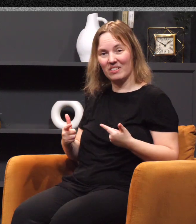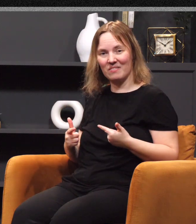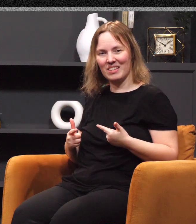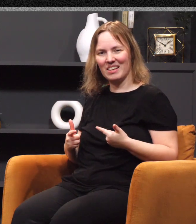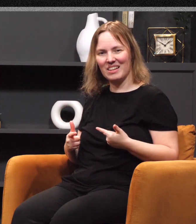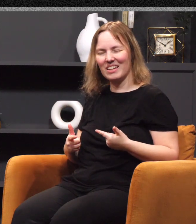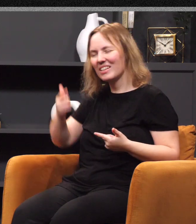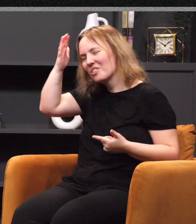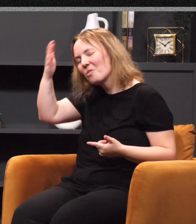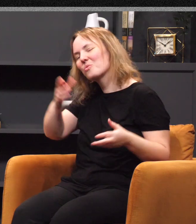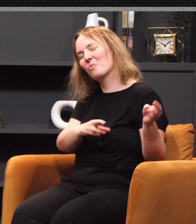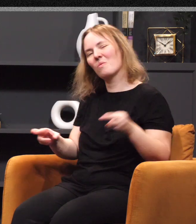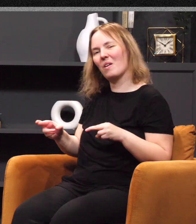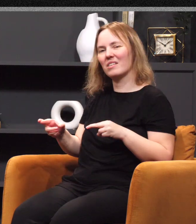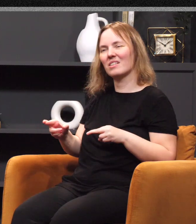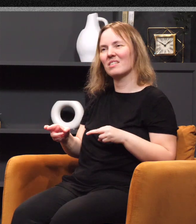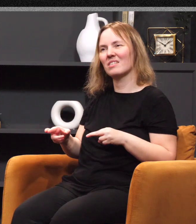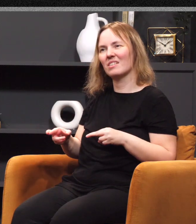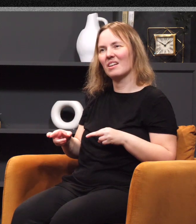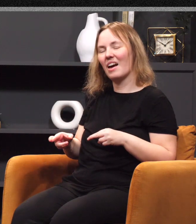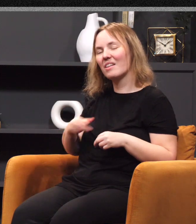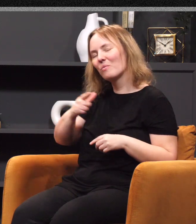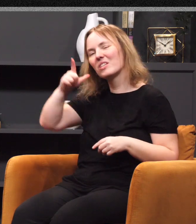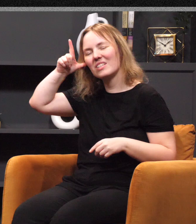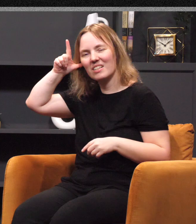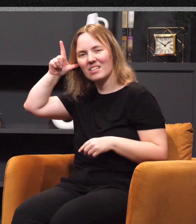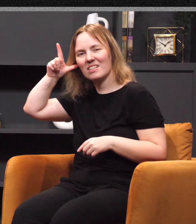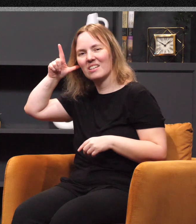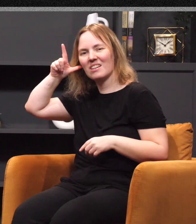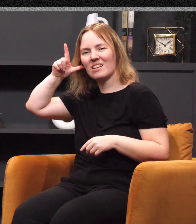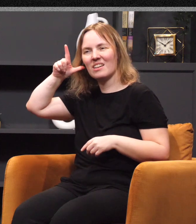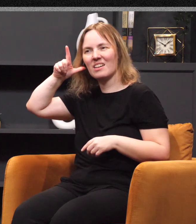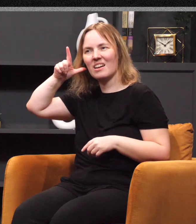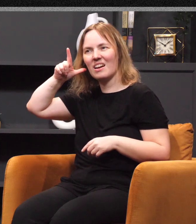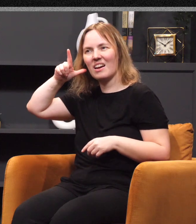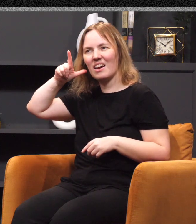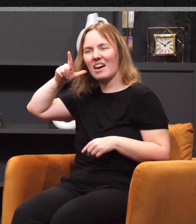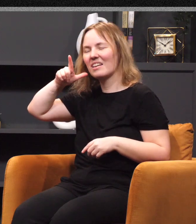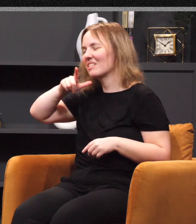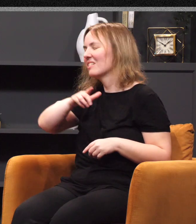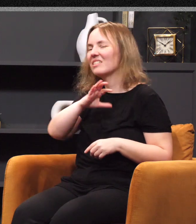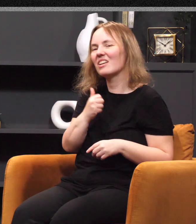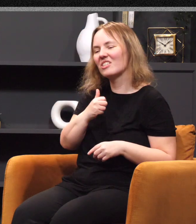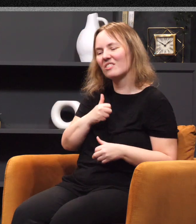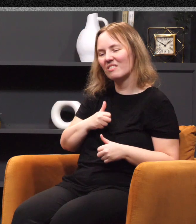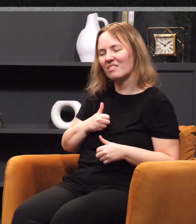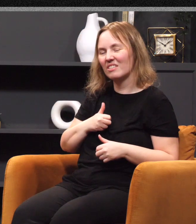knows when, you know, something needs to be given attention to. And if I'll just listen, rather than falling into the trap of just doing what seems right in my own